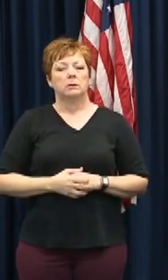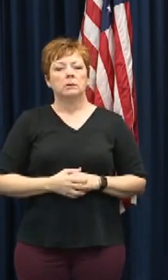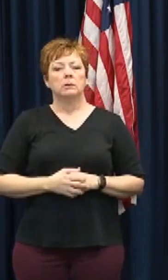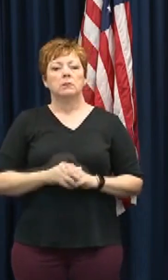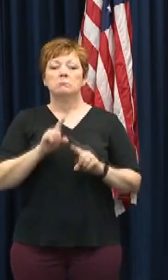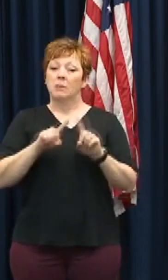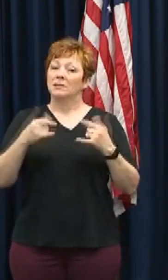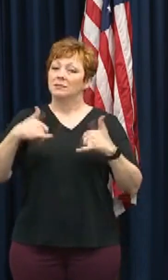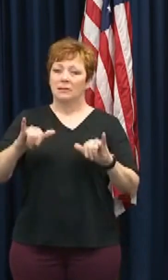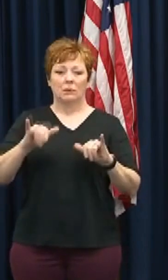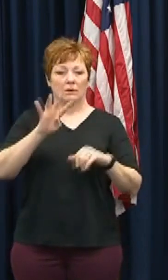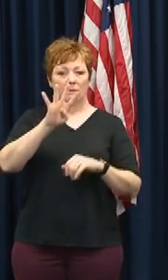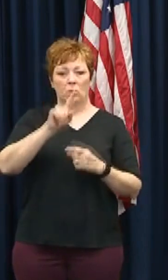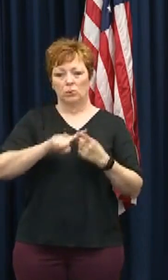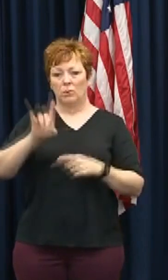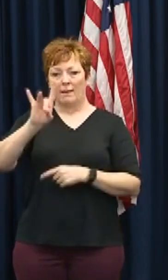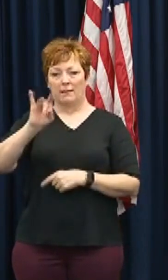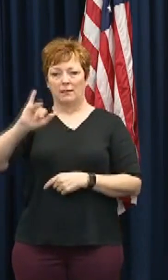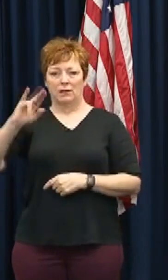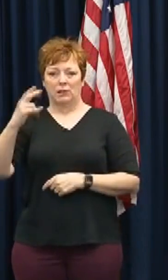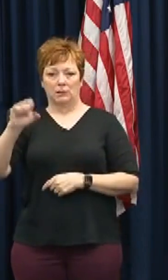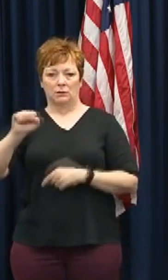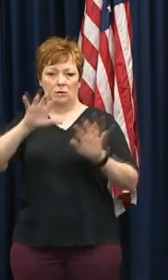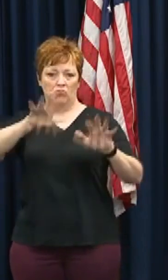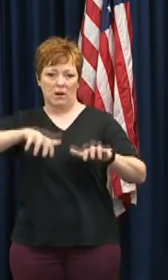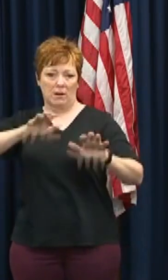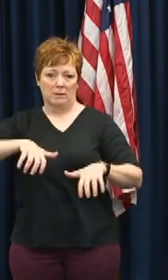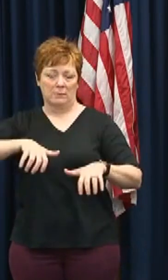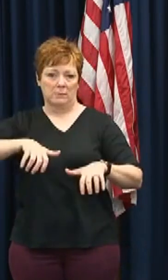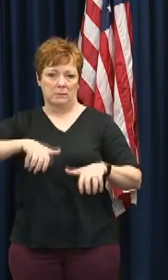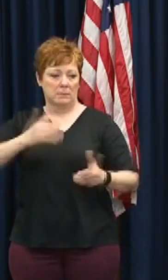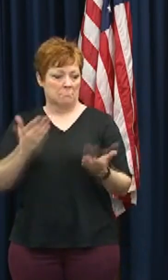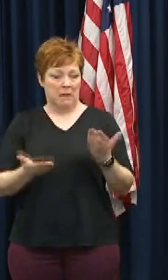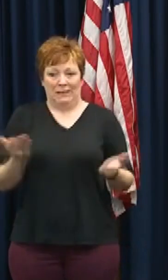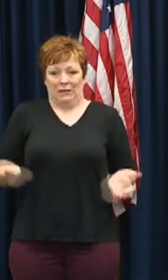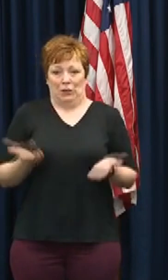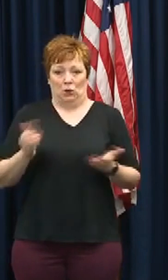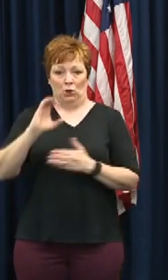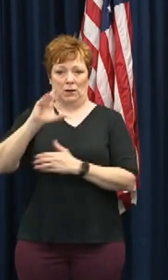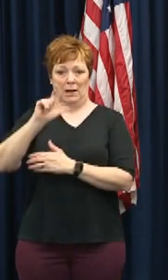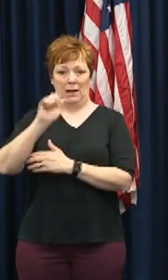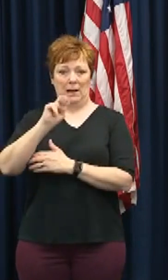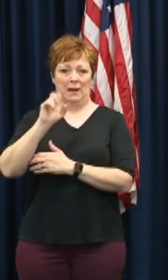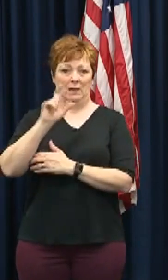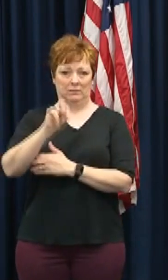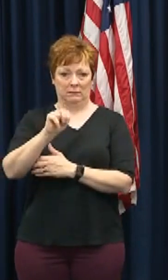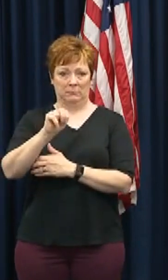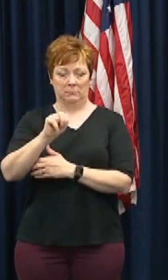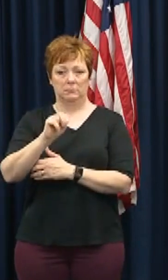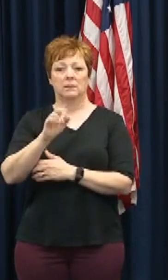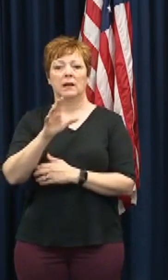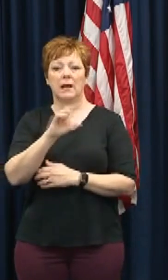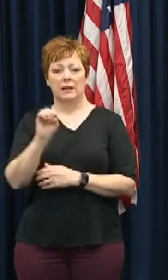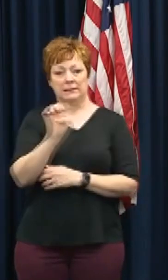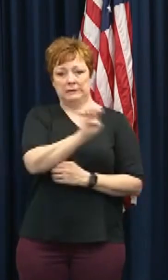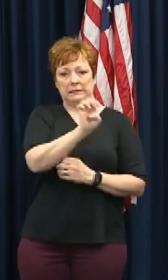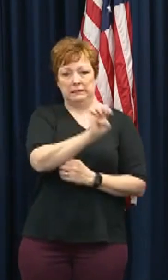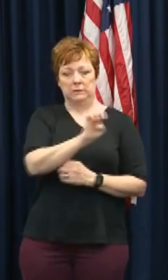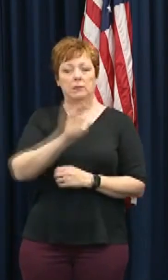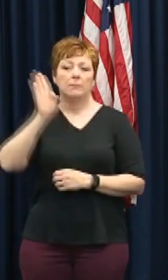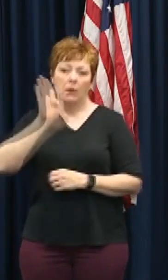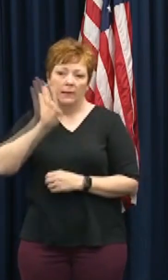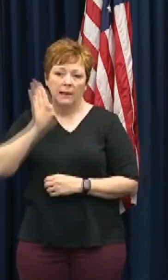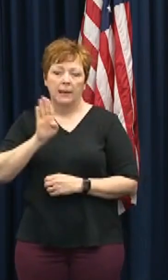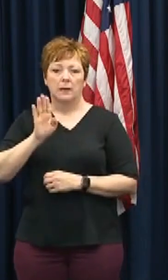4 to 8 inches of rainfall, perhaps as far north as Clanton here and areas to the east. Birmingham, I